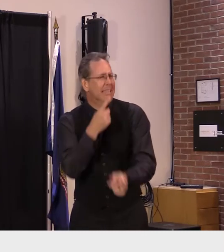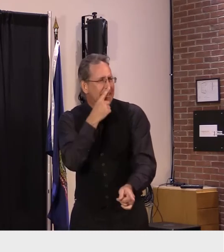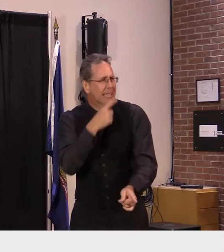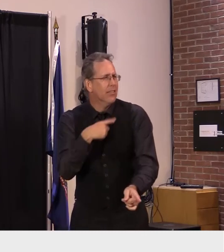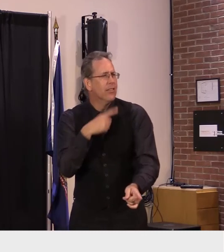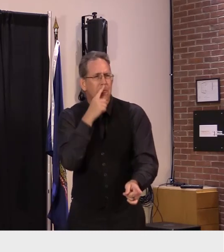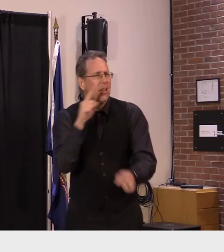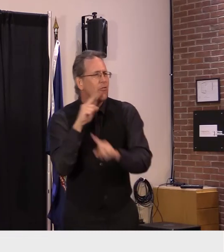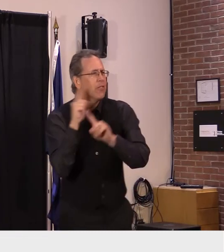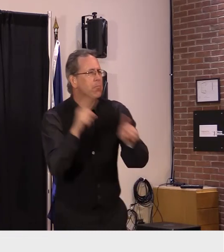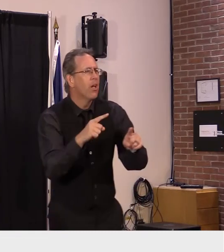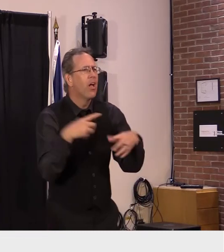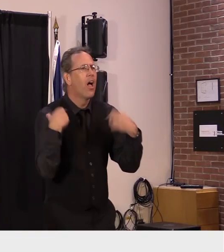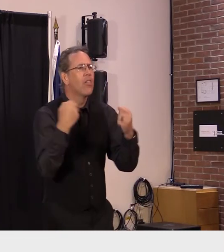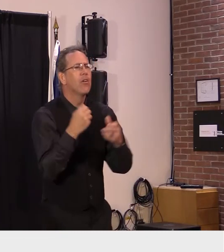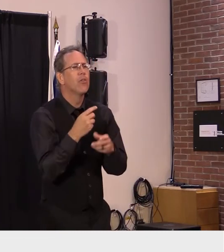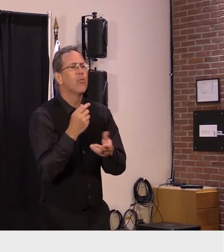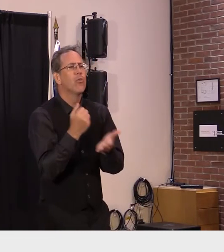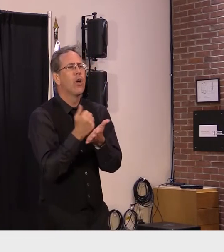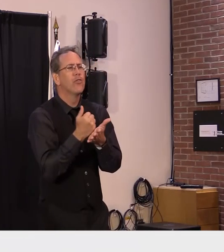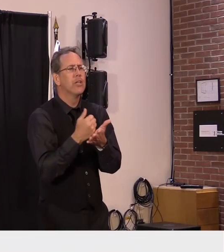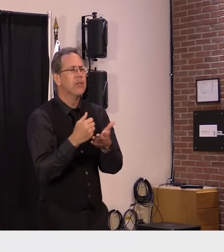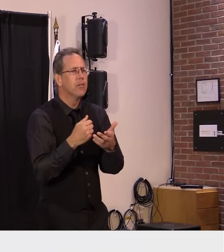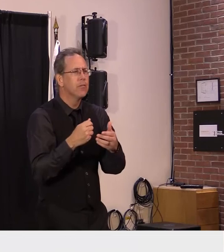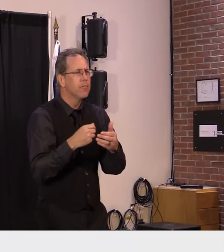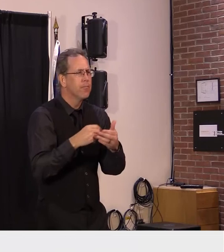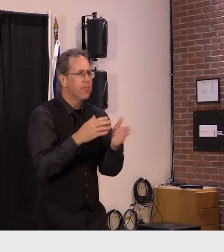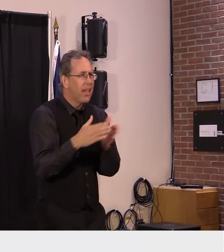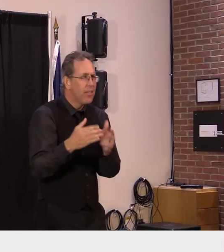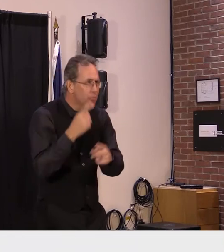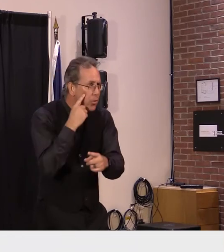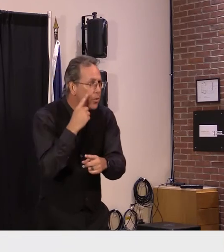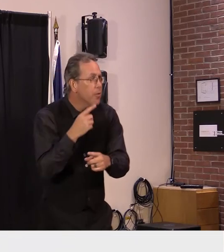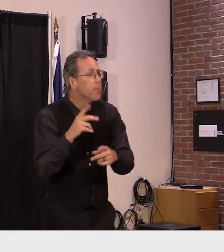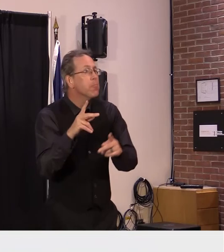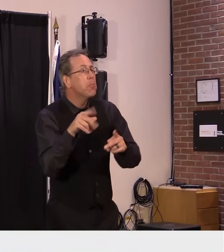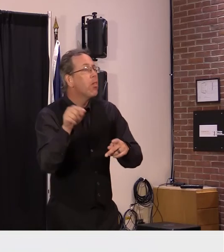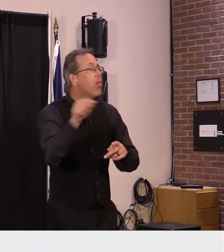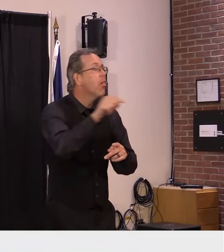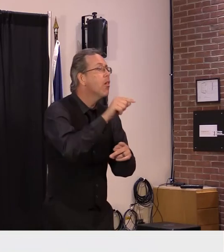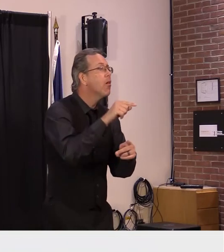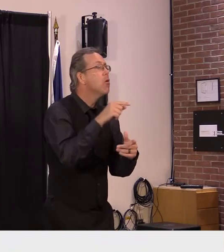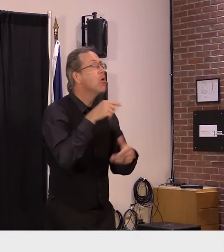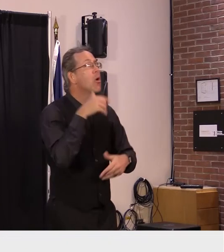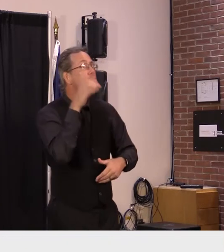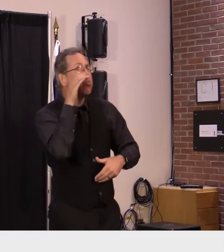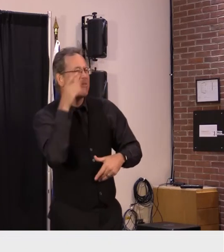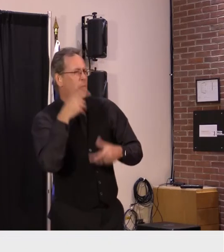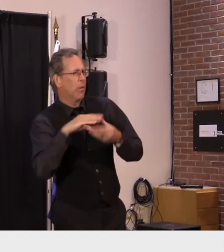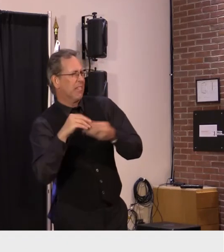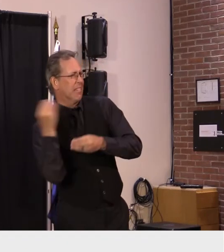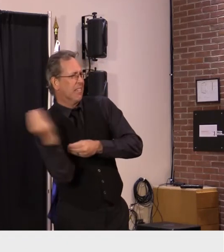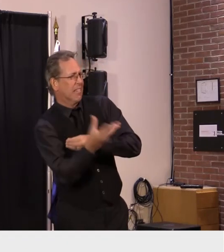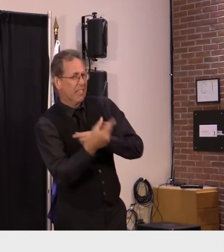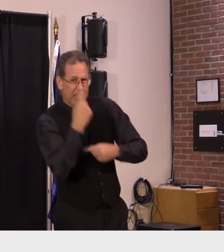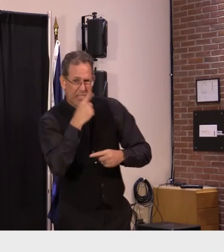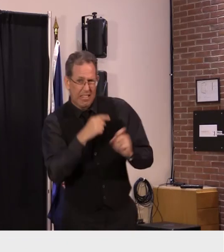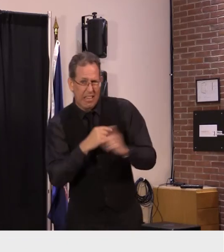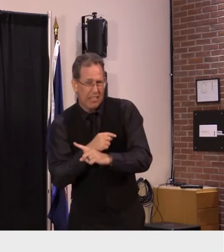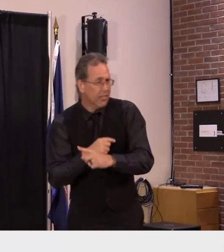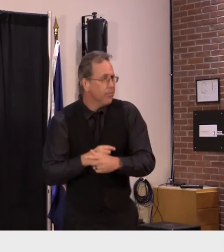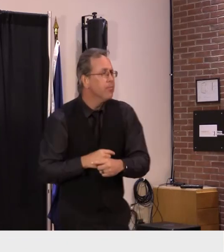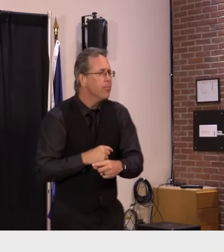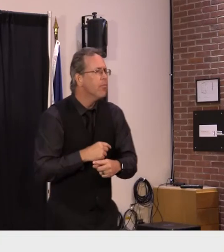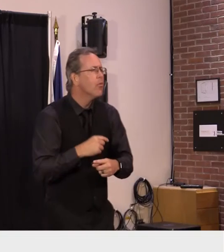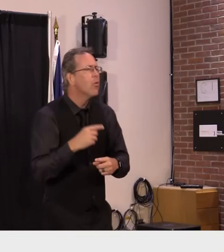recovery work um people who are who listen to that where should they turn to to